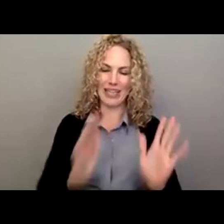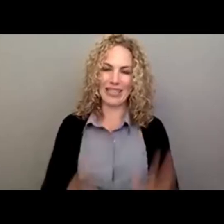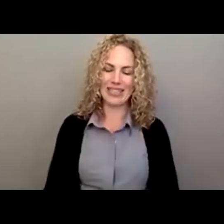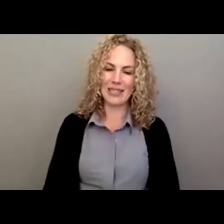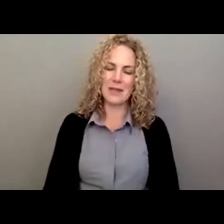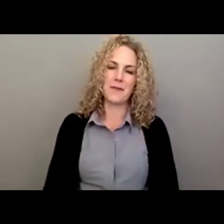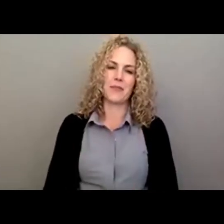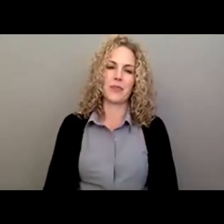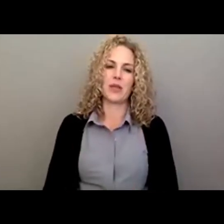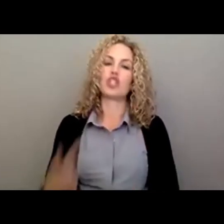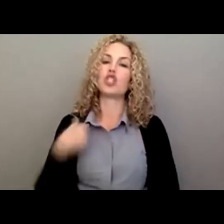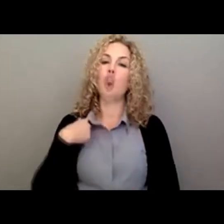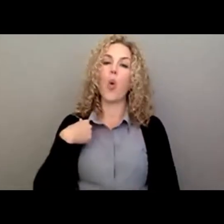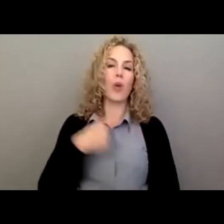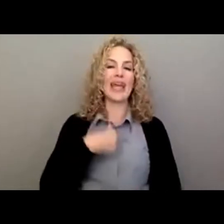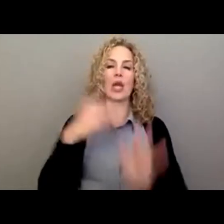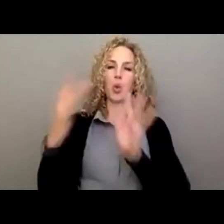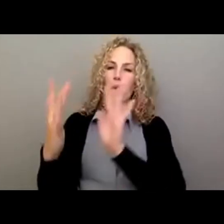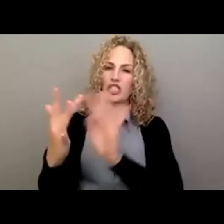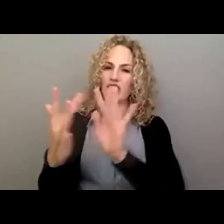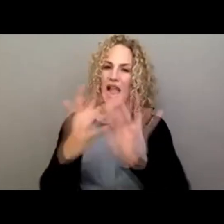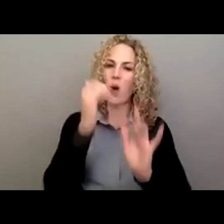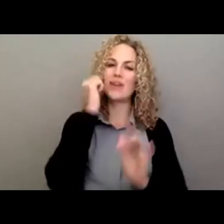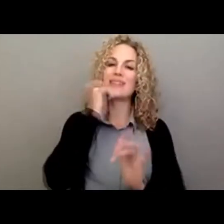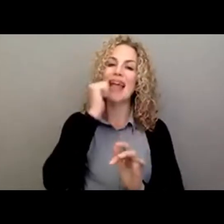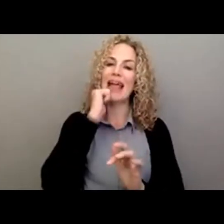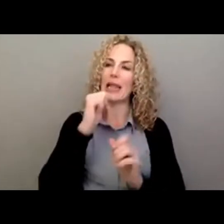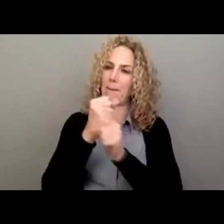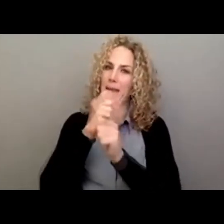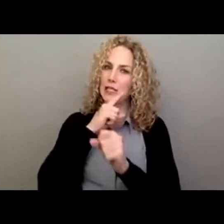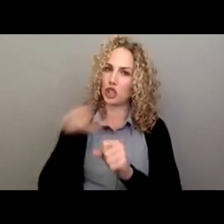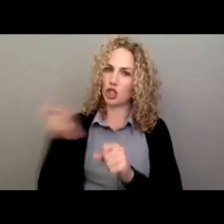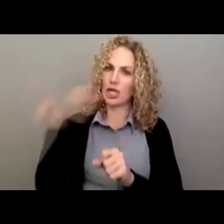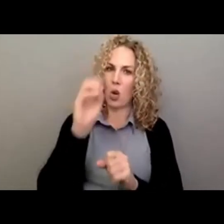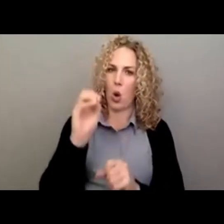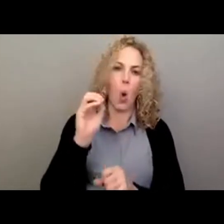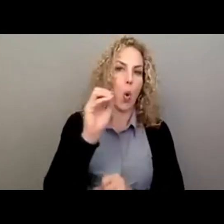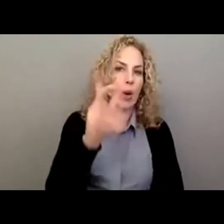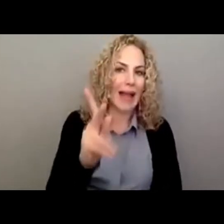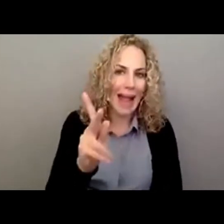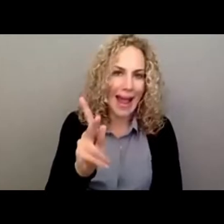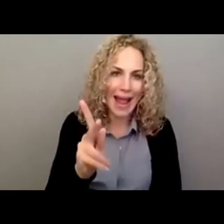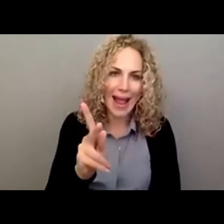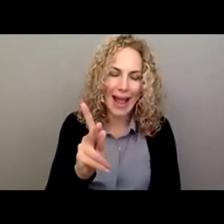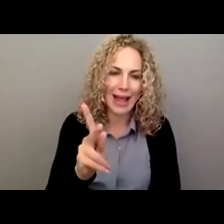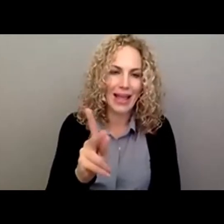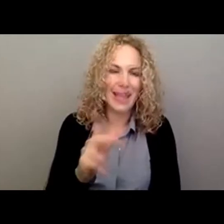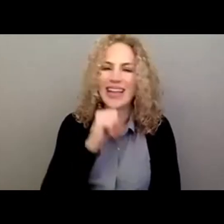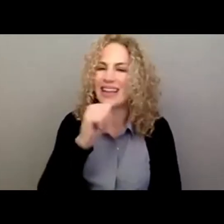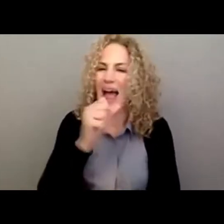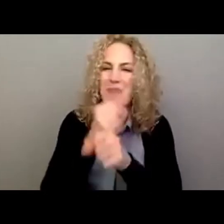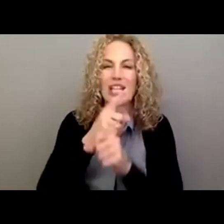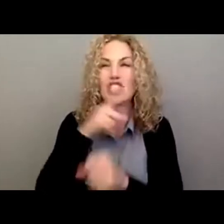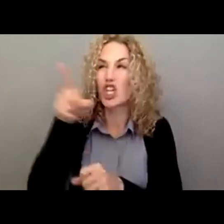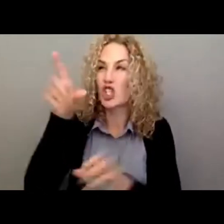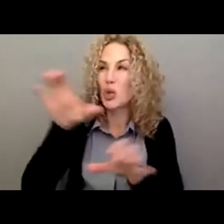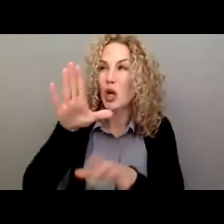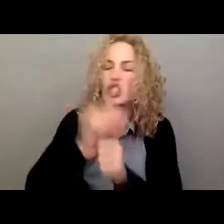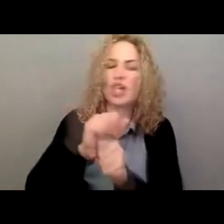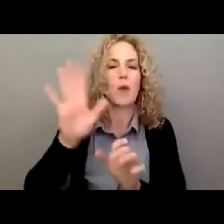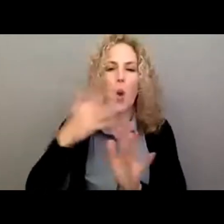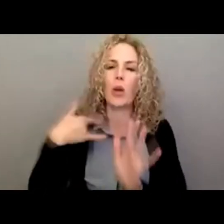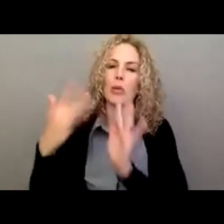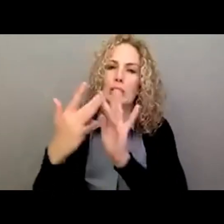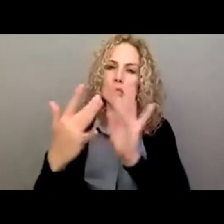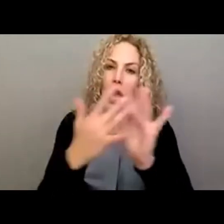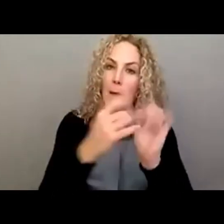So we were, we reached out to every employee daily just to make sure that they were okay, not to make sure that they were doing their job. We told